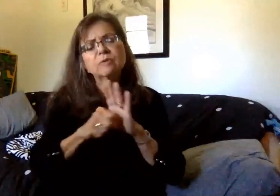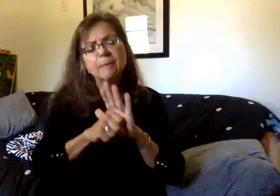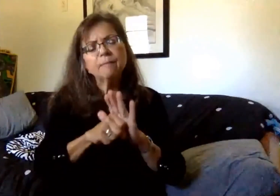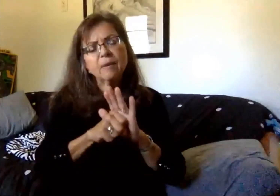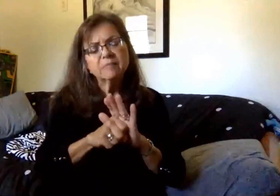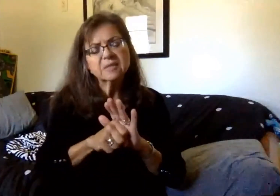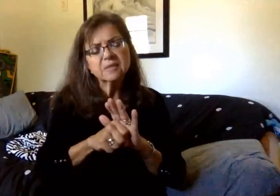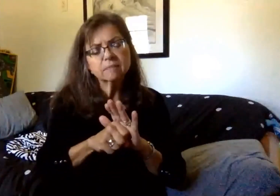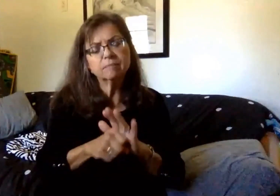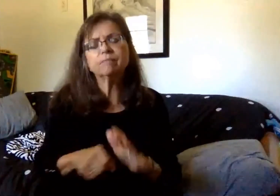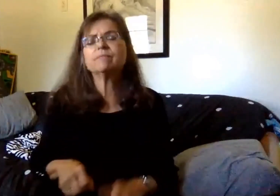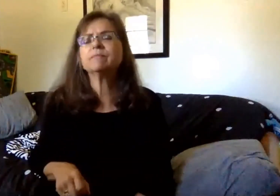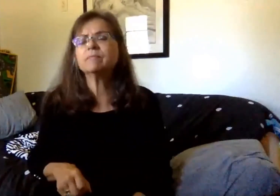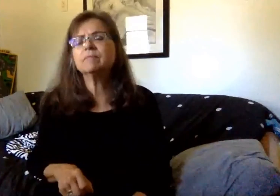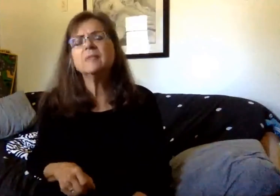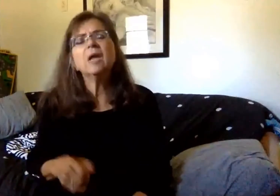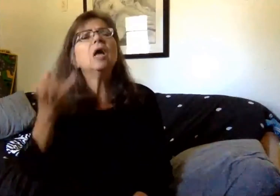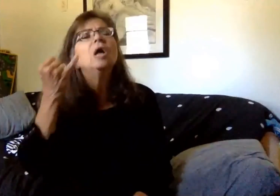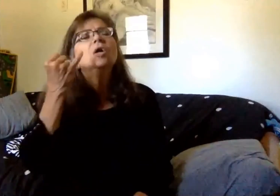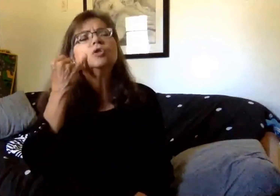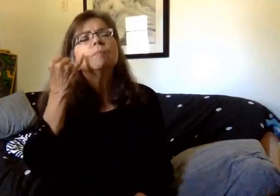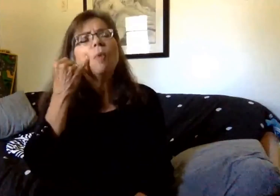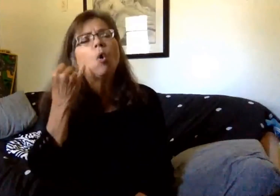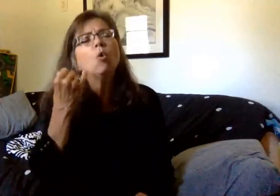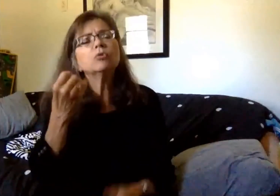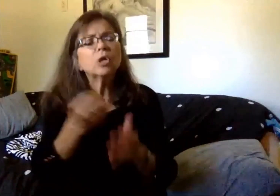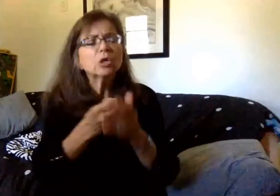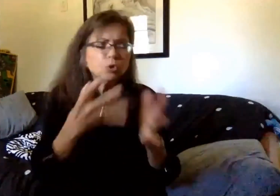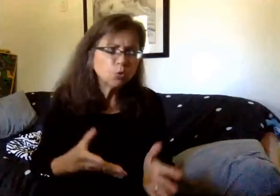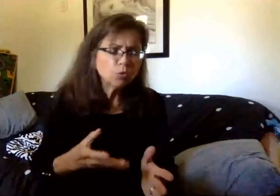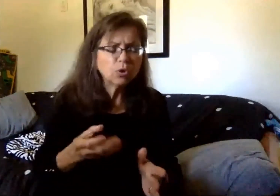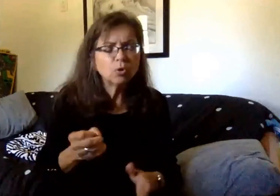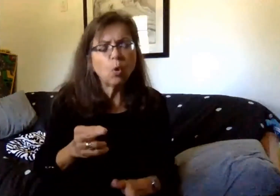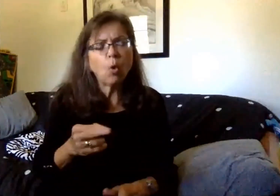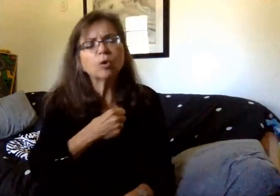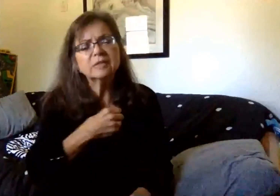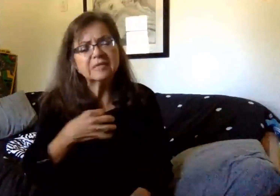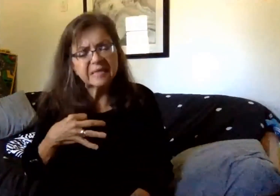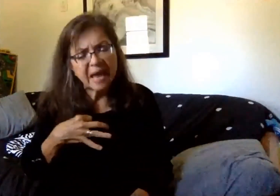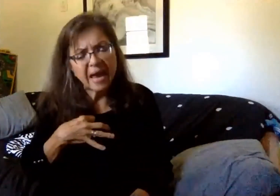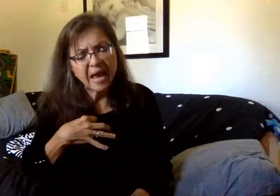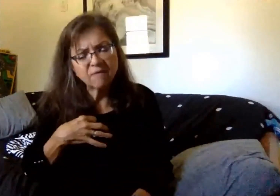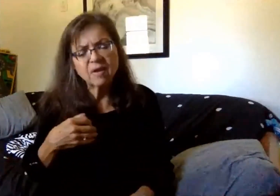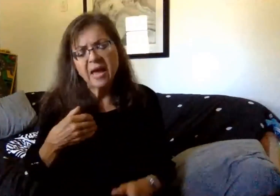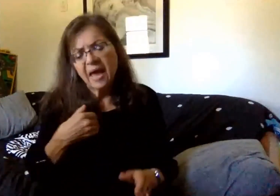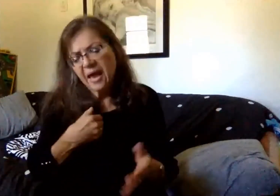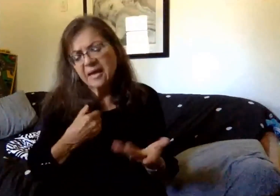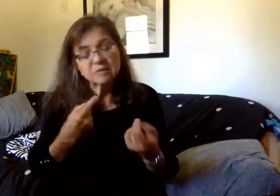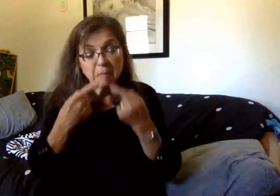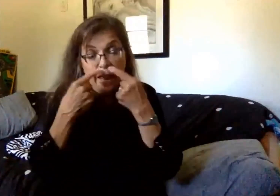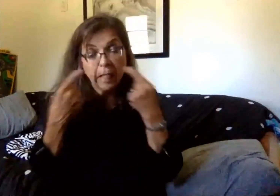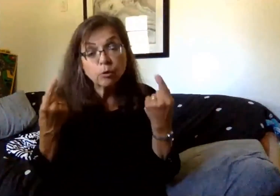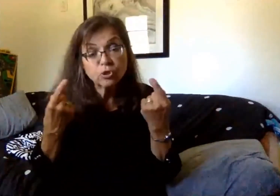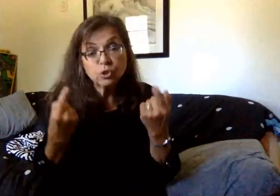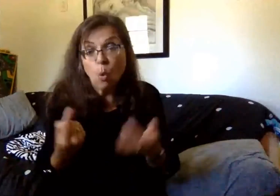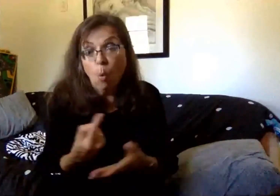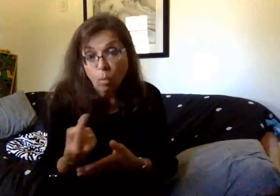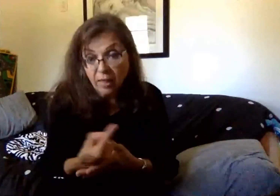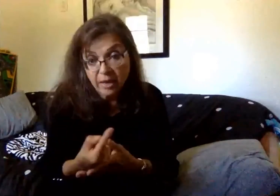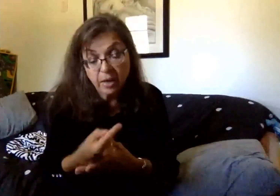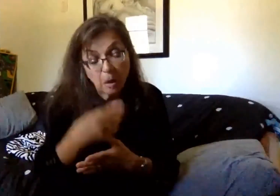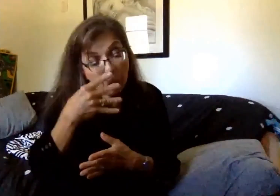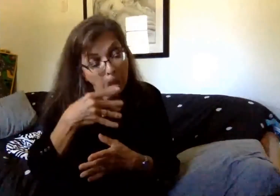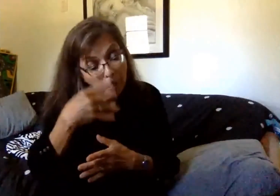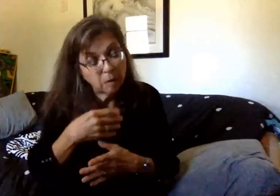So the question is, what happens when a student or a staff member has seasonal allergies, exhibits a running nose or a